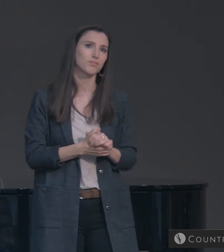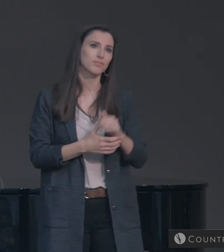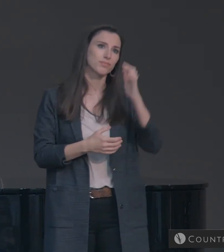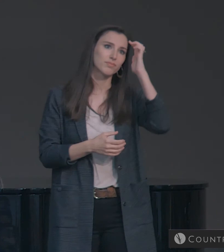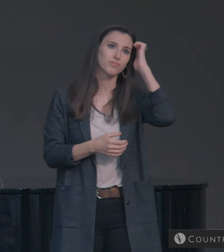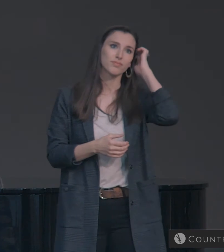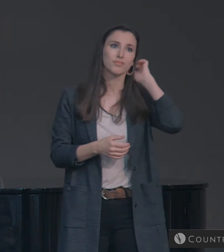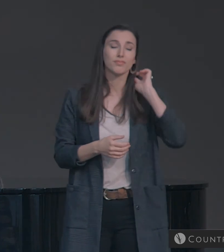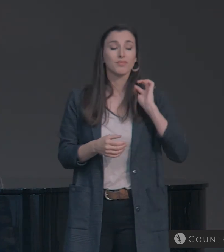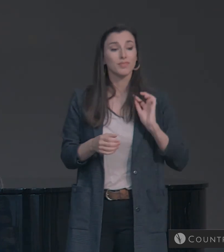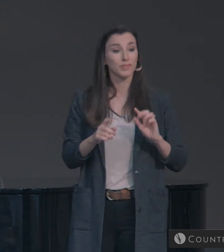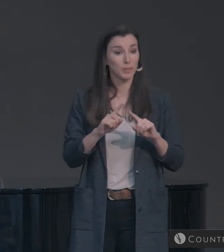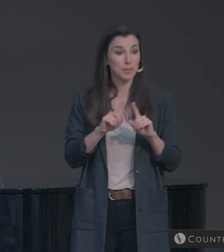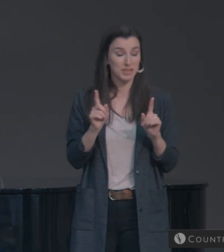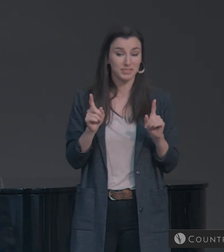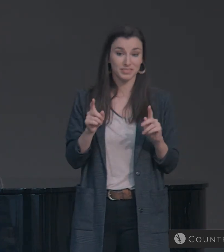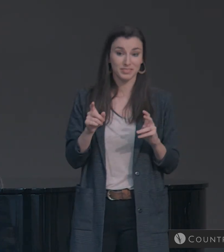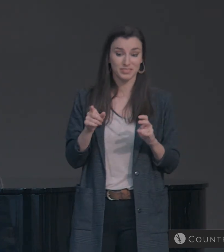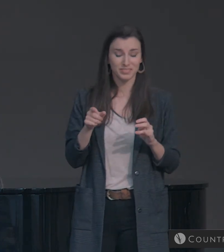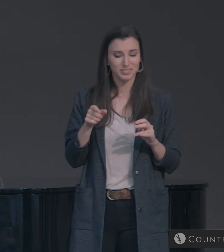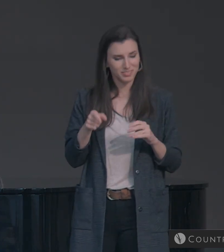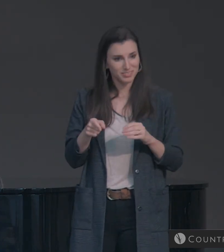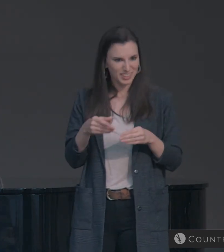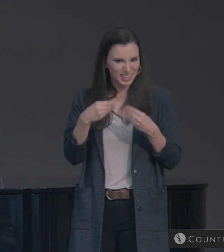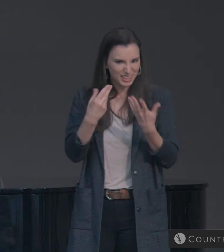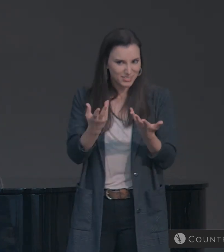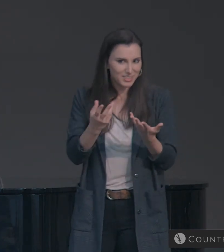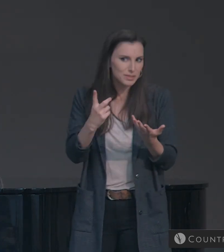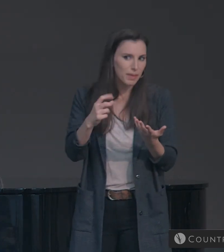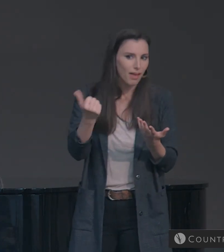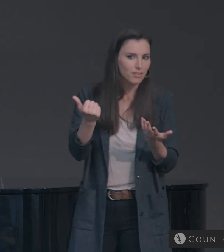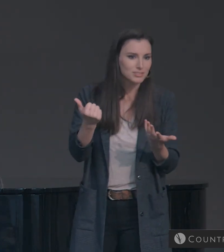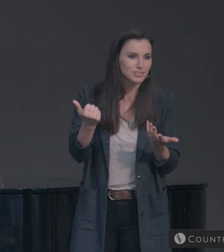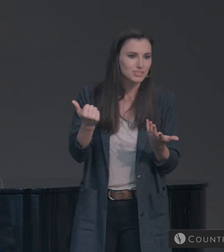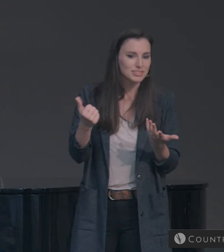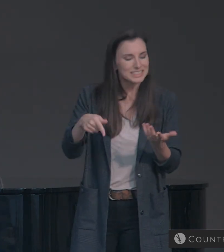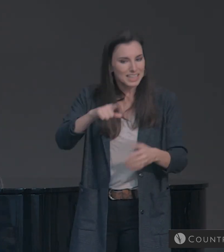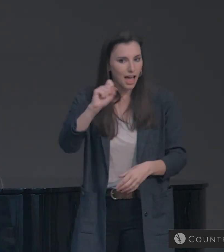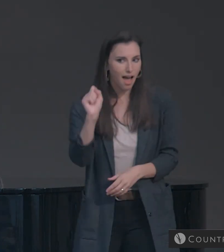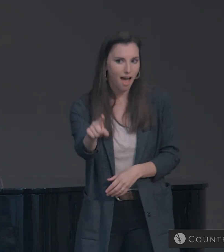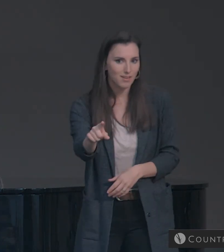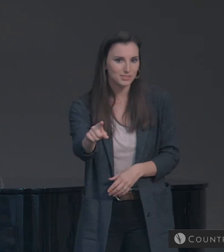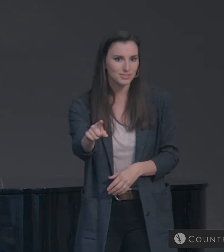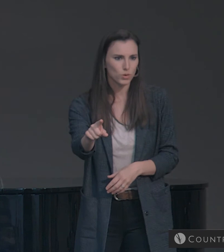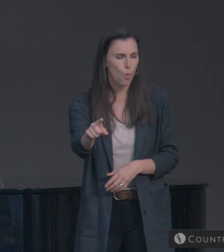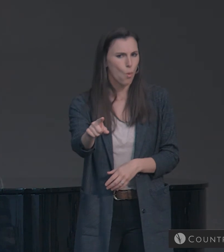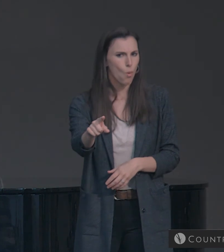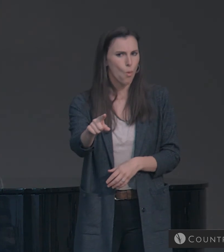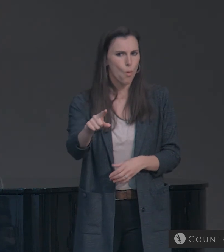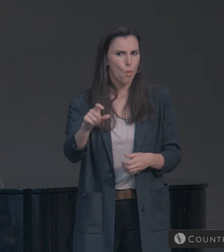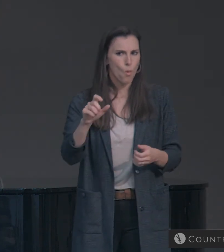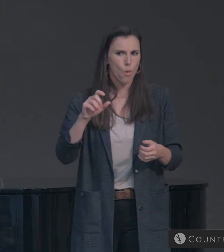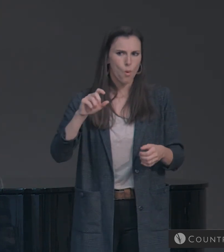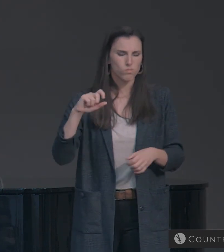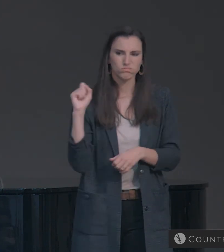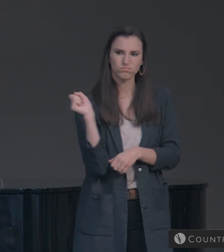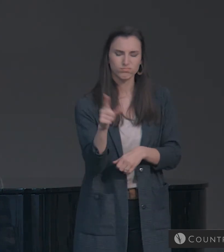But he does give us something else. He gives us a question. A deep, thoughtful,